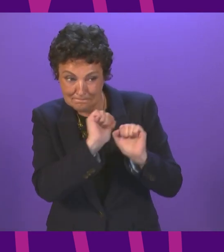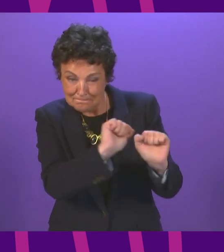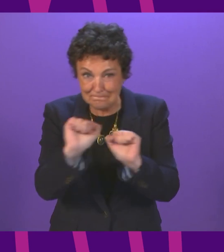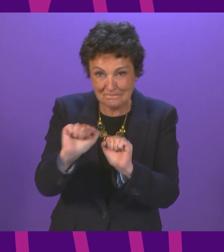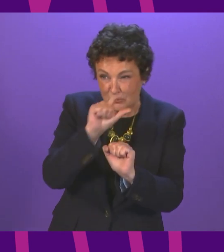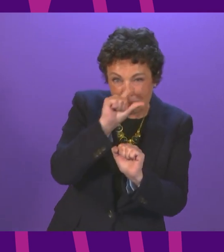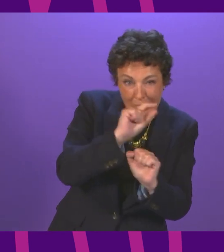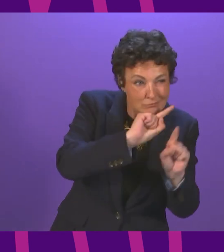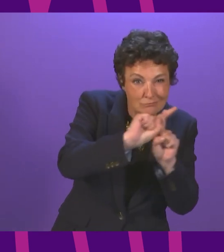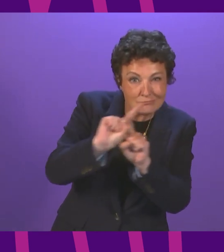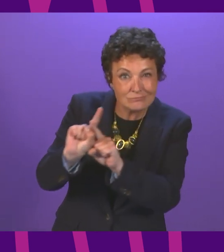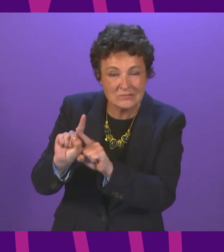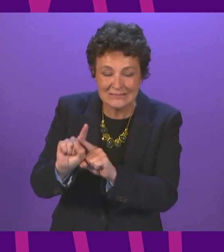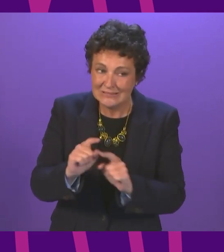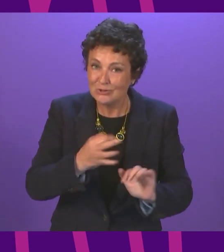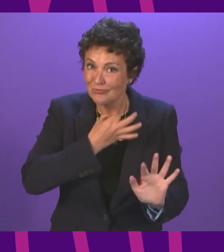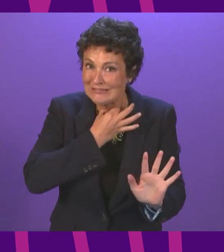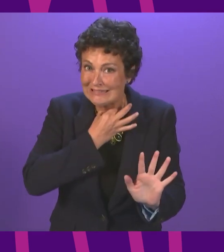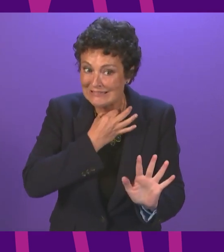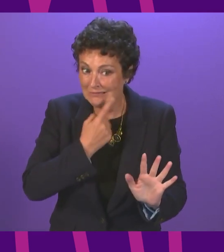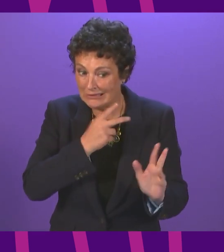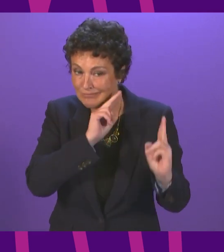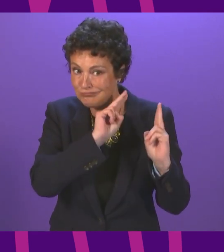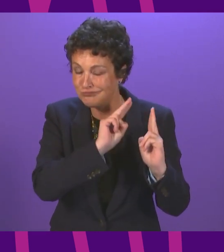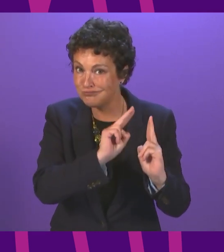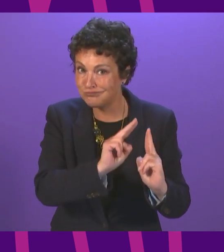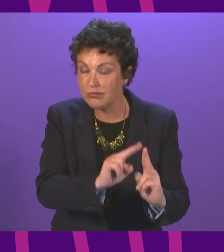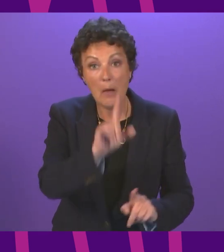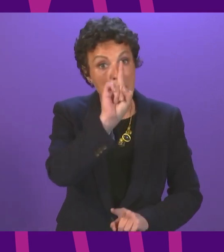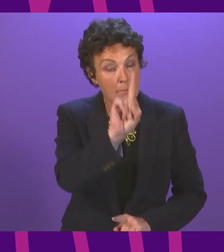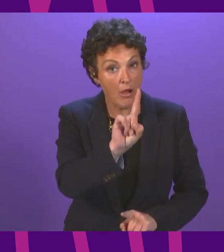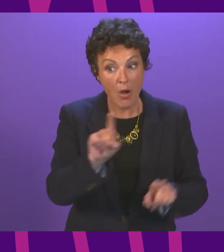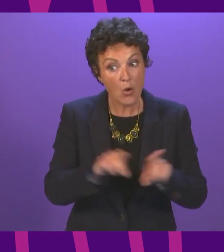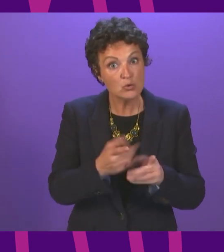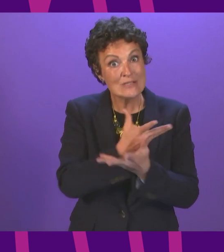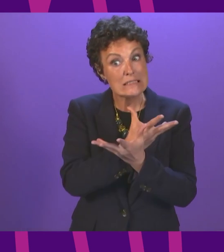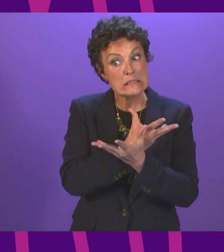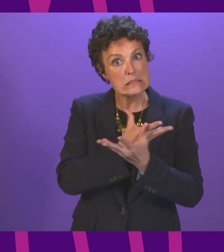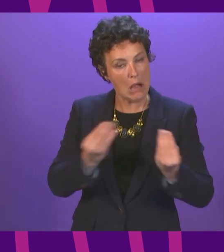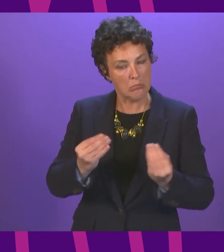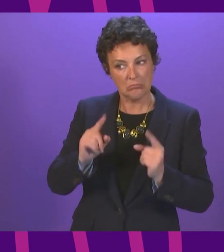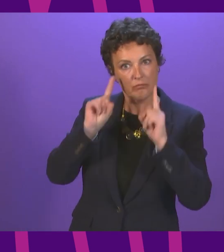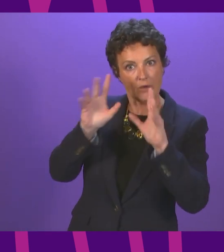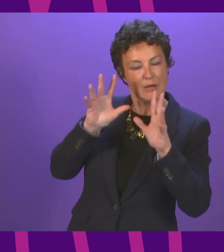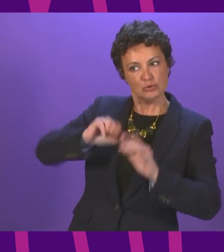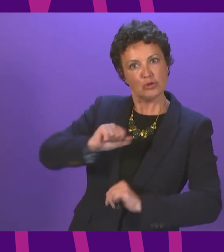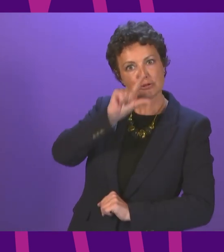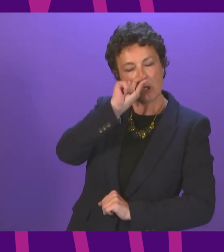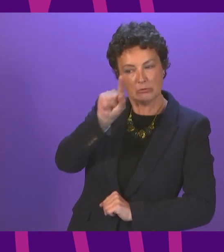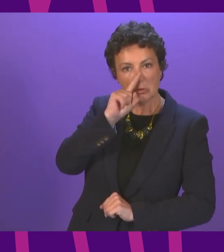the case, just as a matter of fact, that for other species we are seeing an increase, for some increases of over